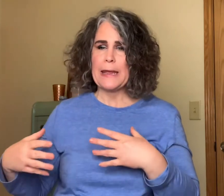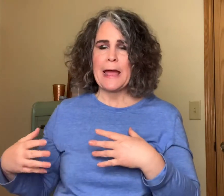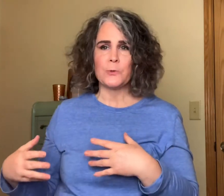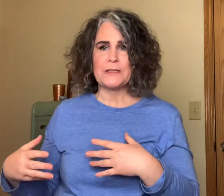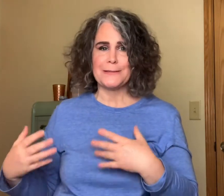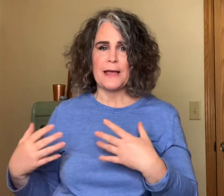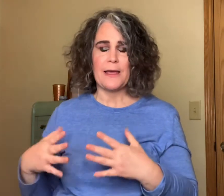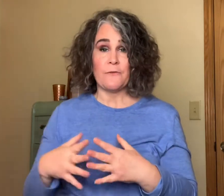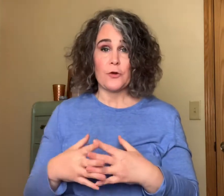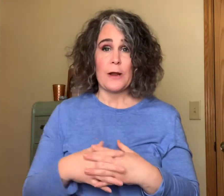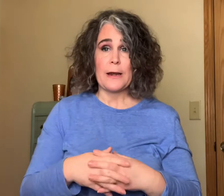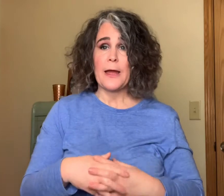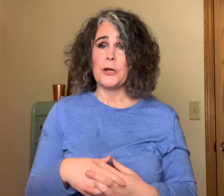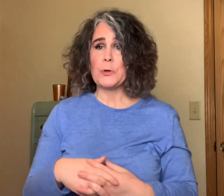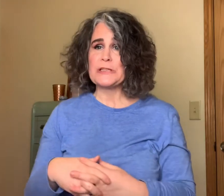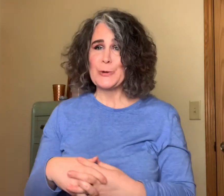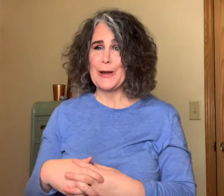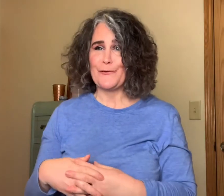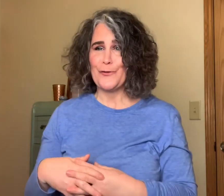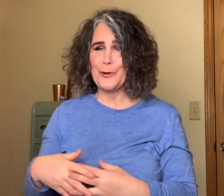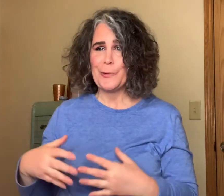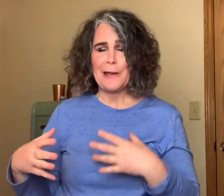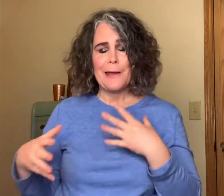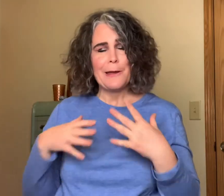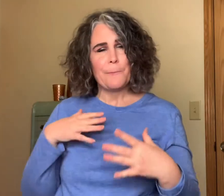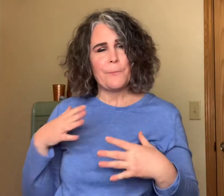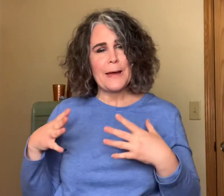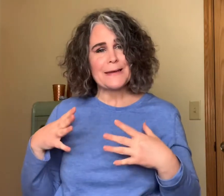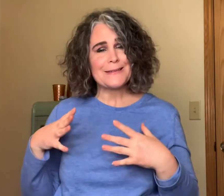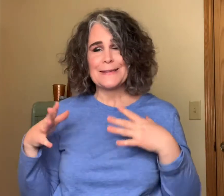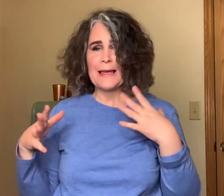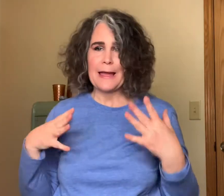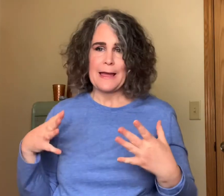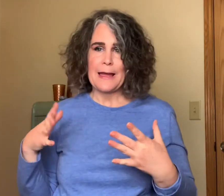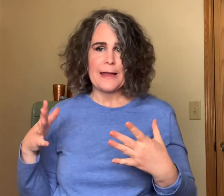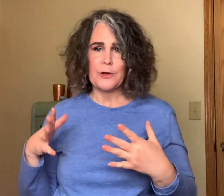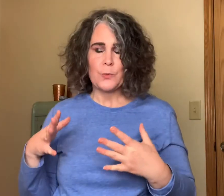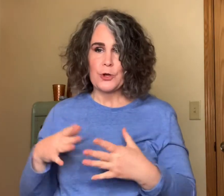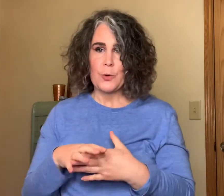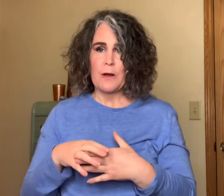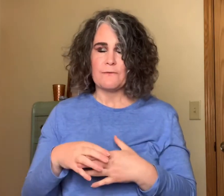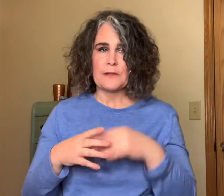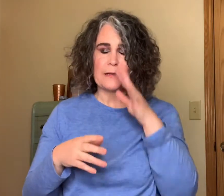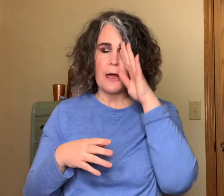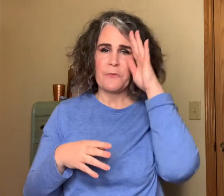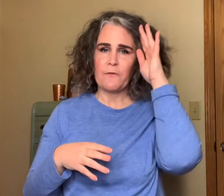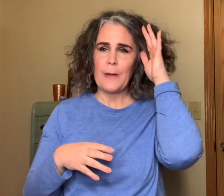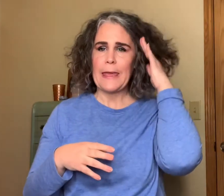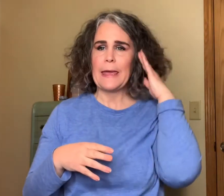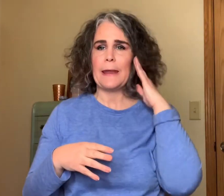houses I have tried. I know it's quite a few but I don't know off the top of my head.